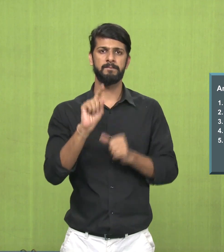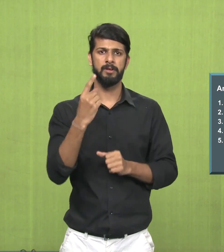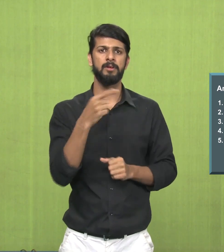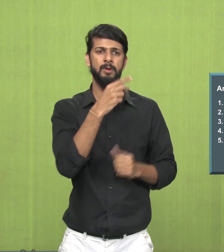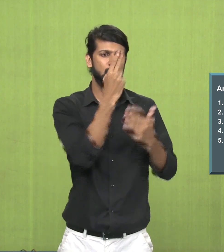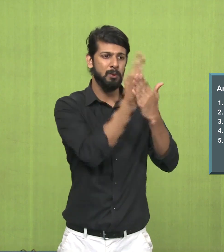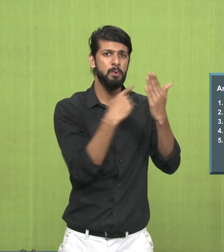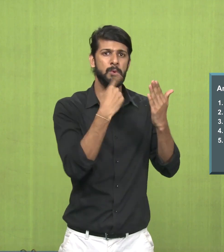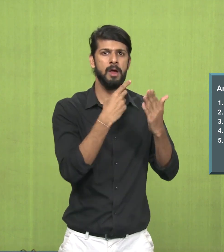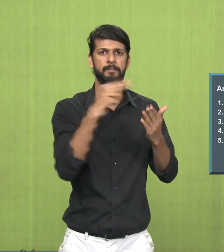Answers first,